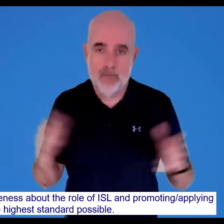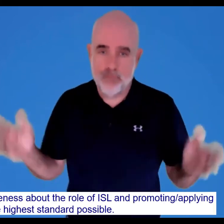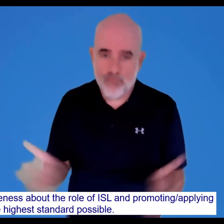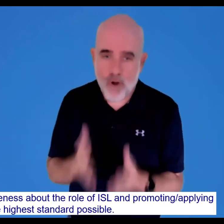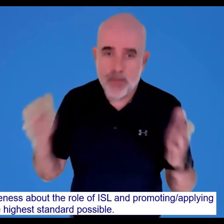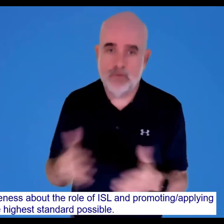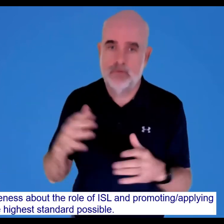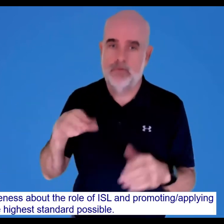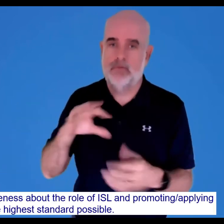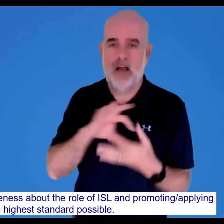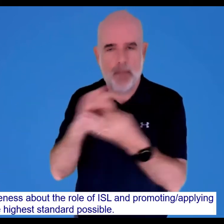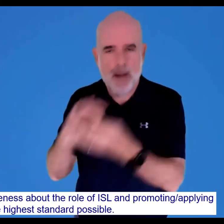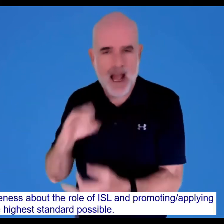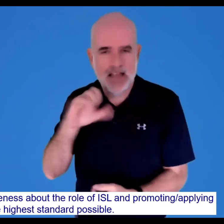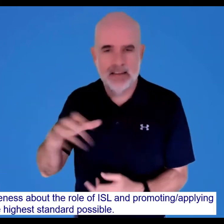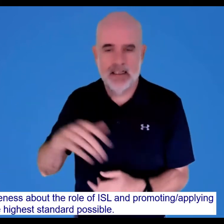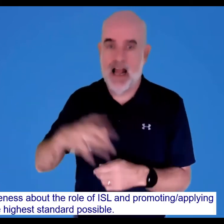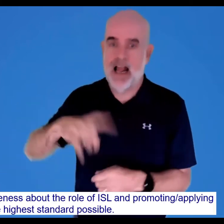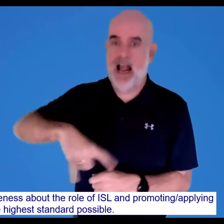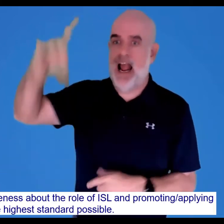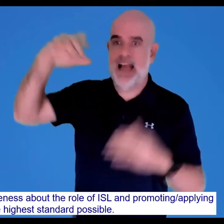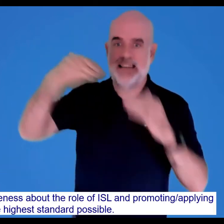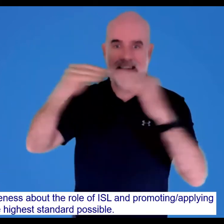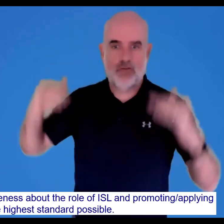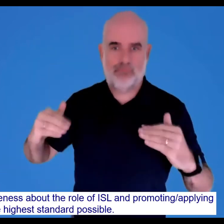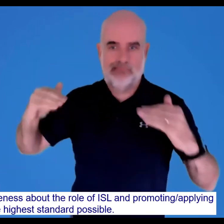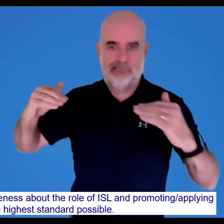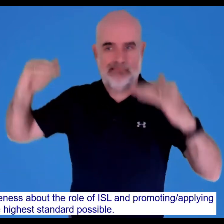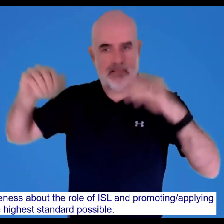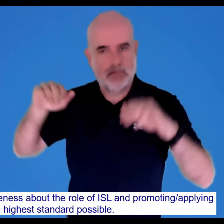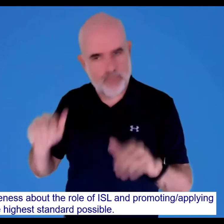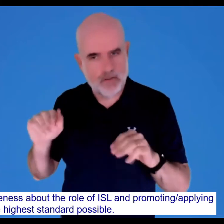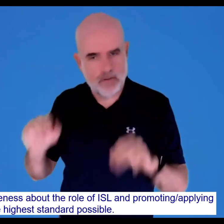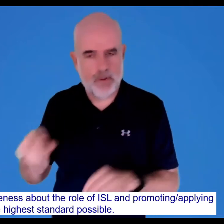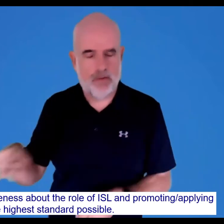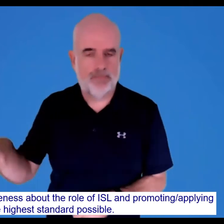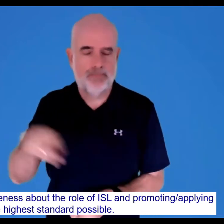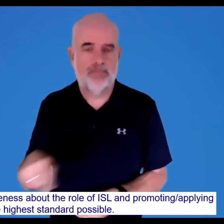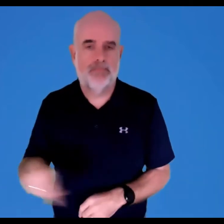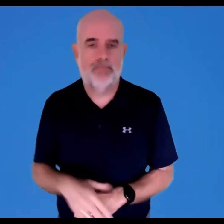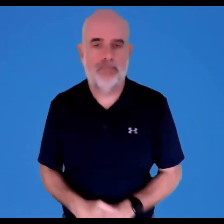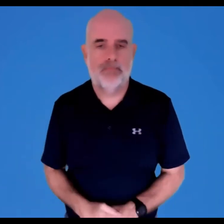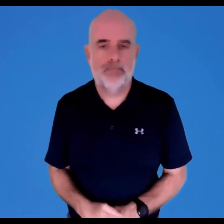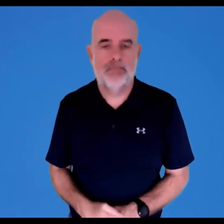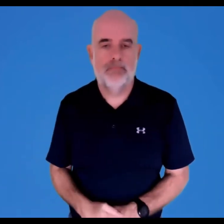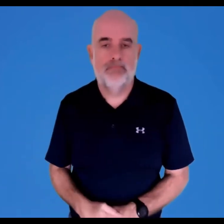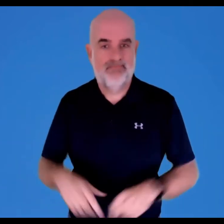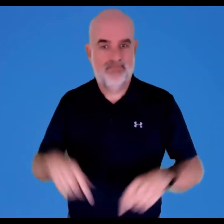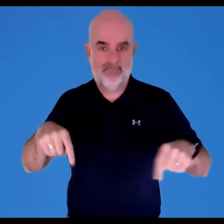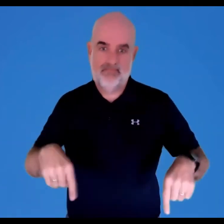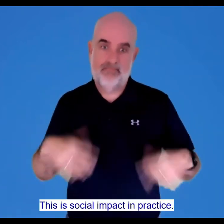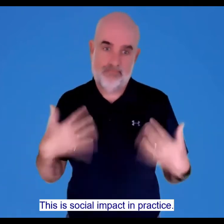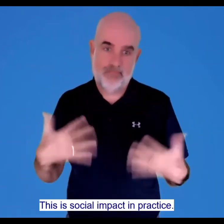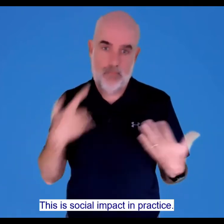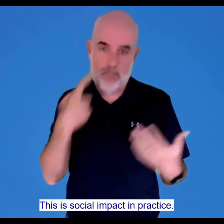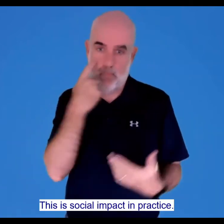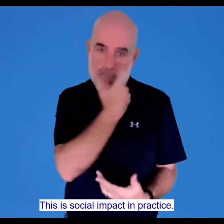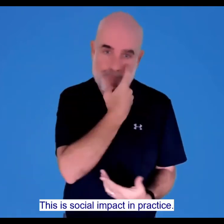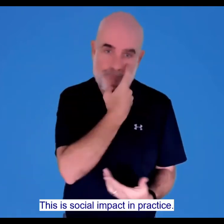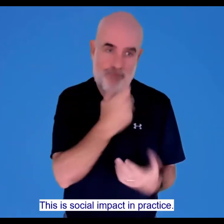in increasing ISL awareness about the role of ISL and promoting and applying ISL to the highest standard